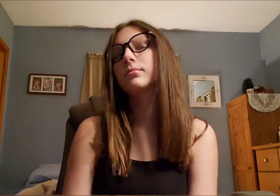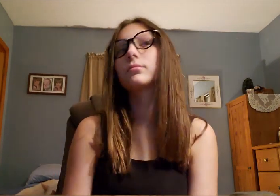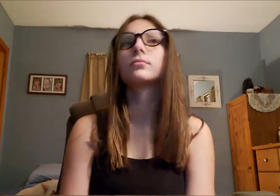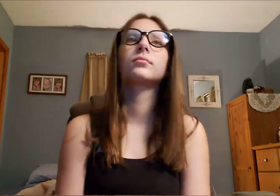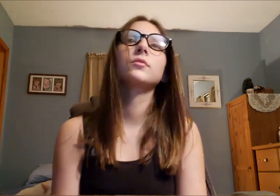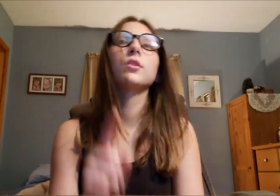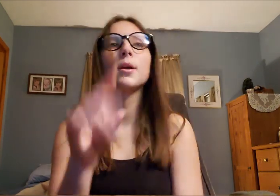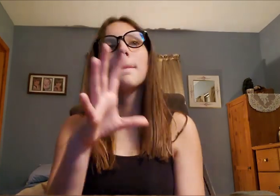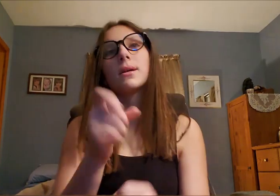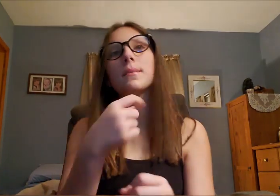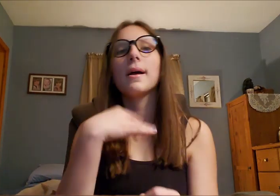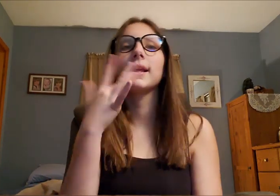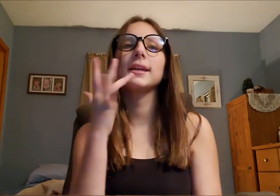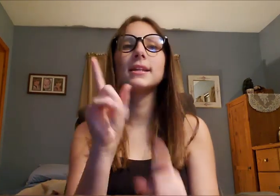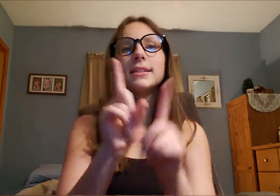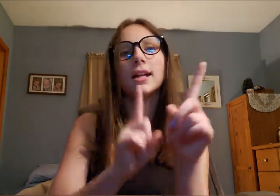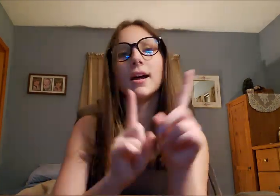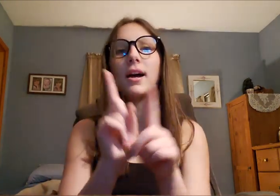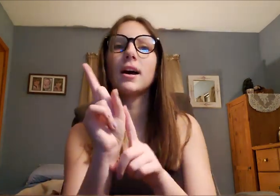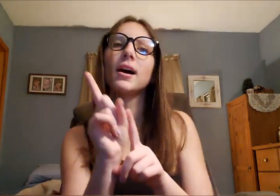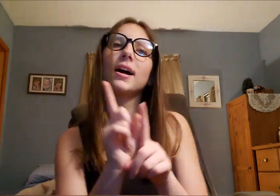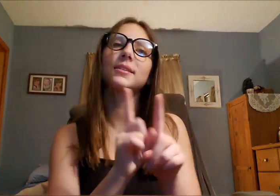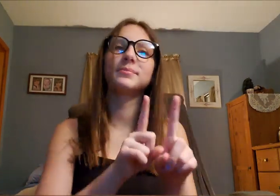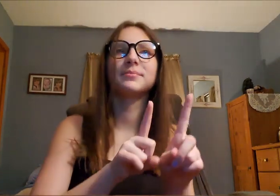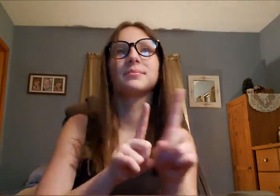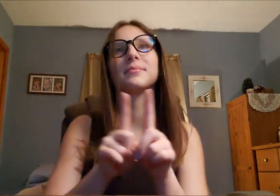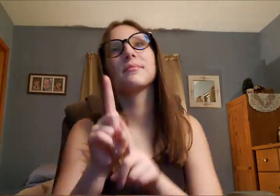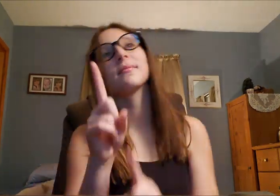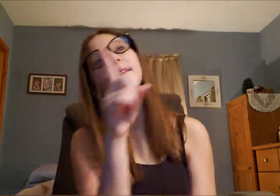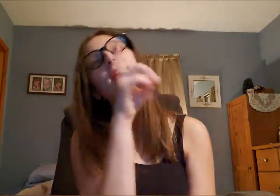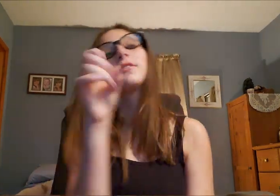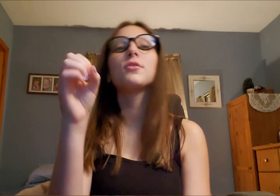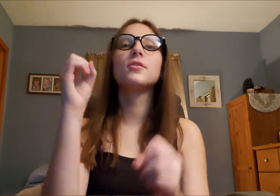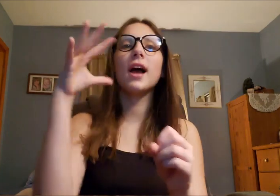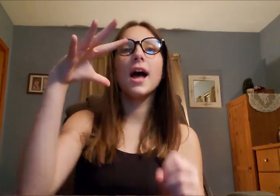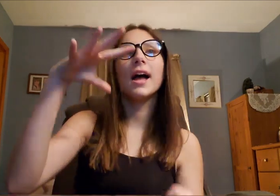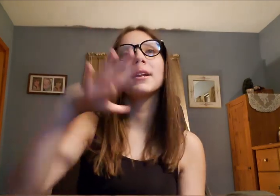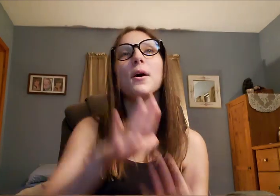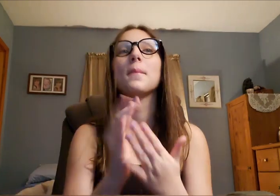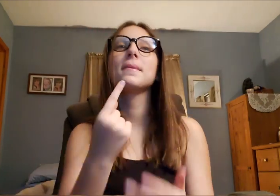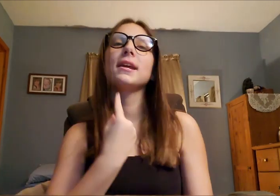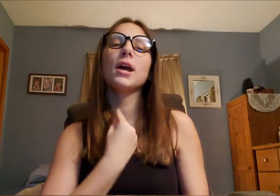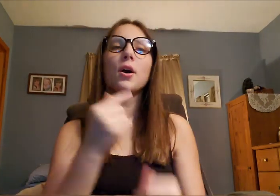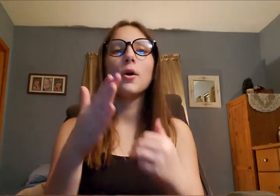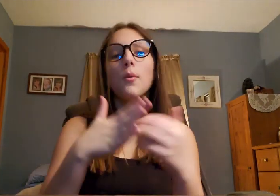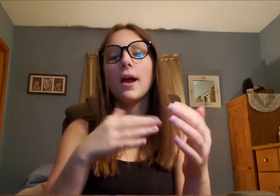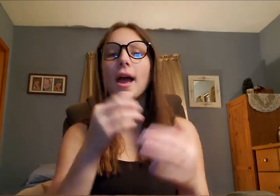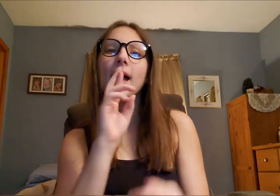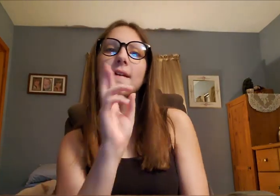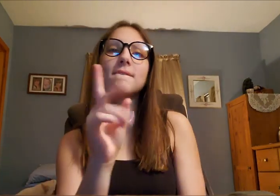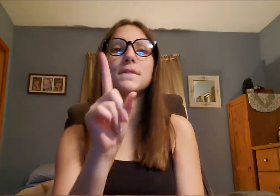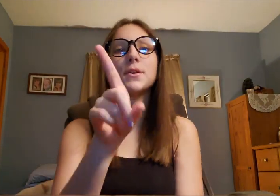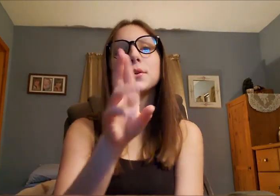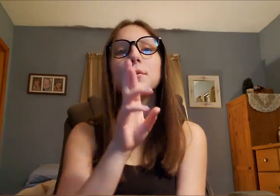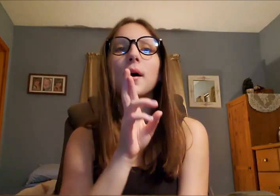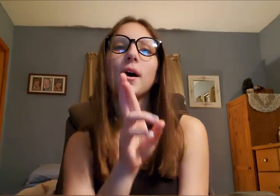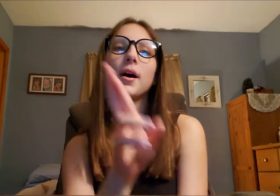You must be my lucky star Cause you shine on me wherever you are